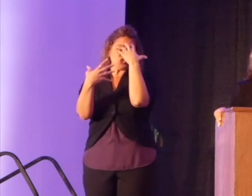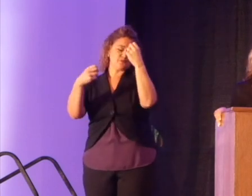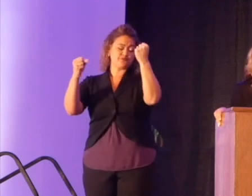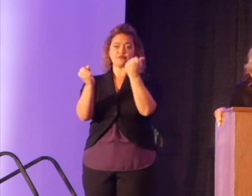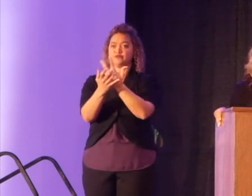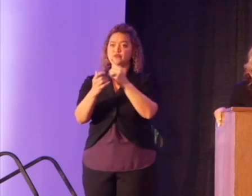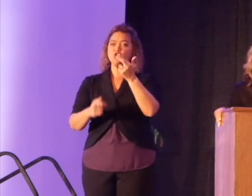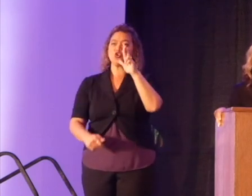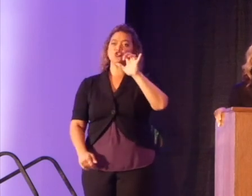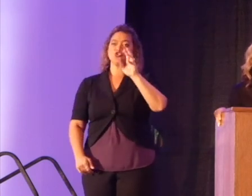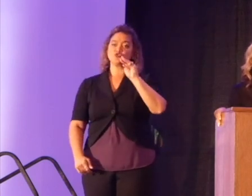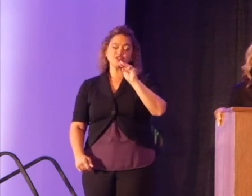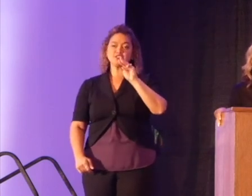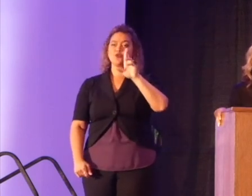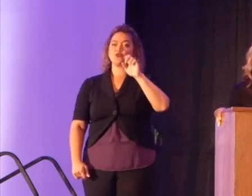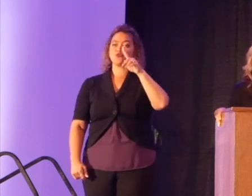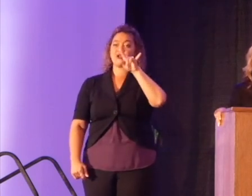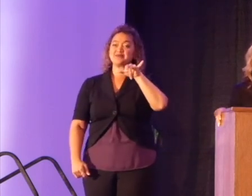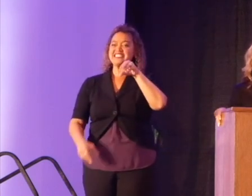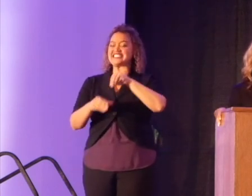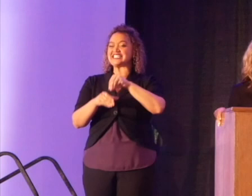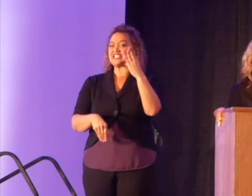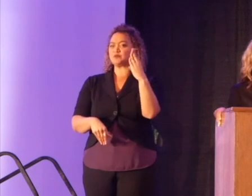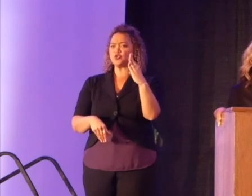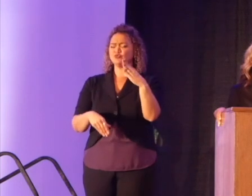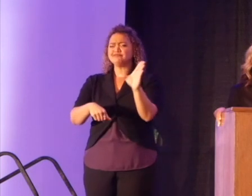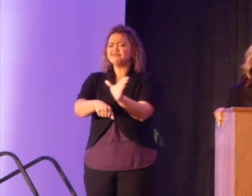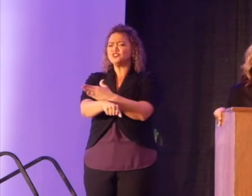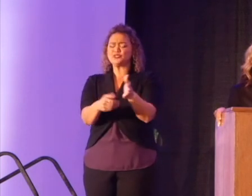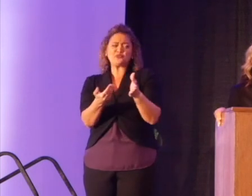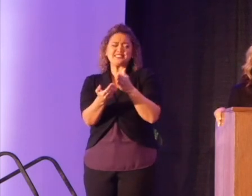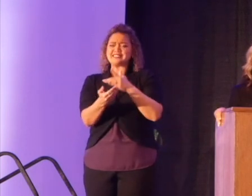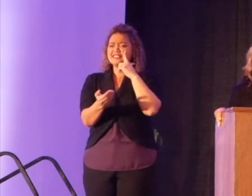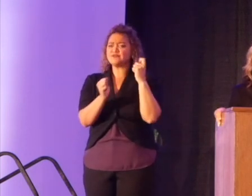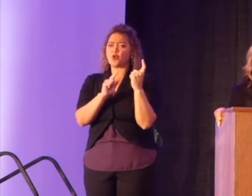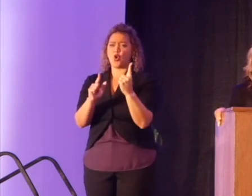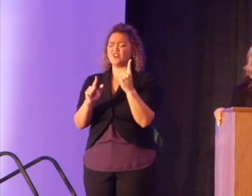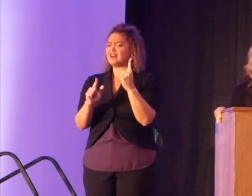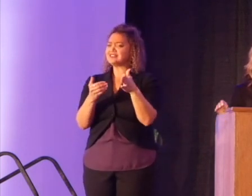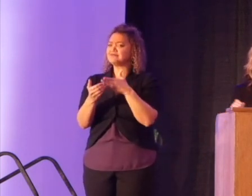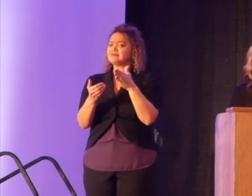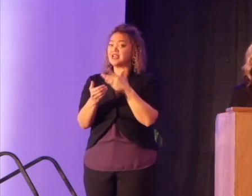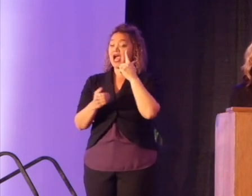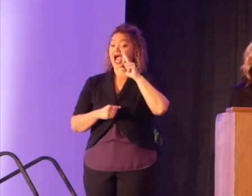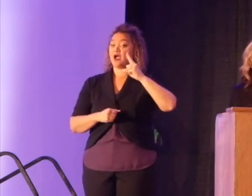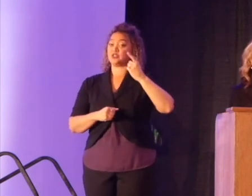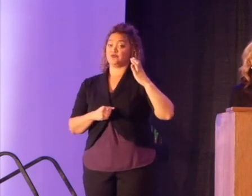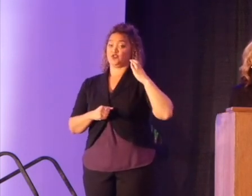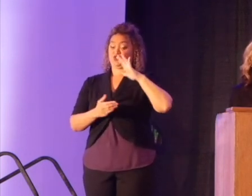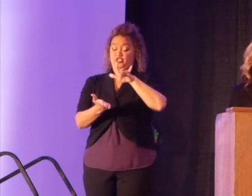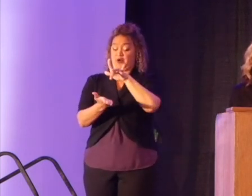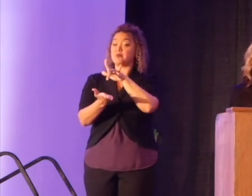Rhapsody in blue in high school. Music came easily to all of us. I went on to sit first chair from middle